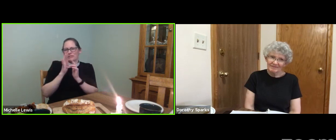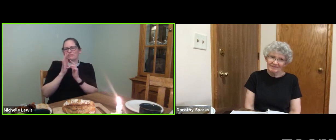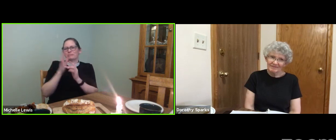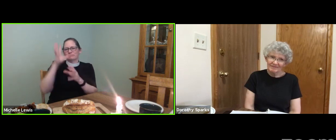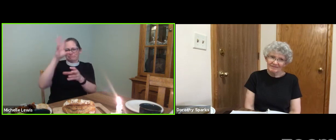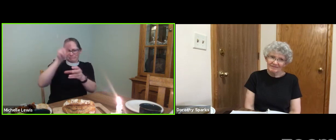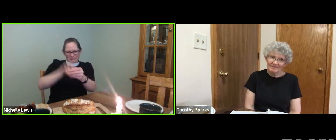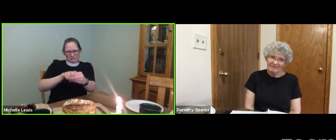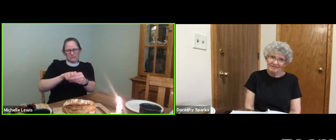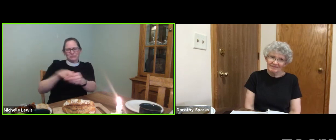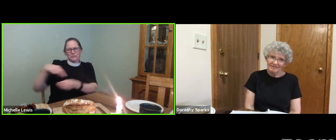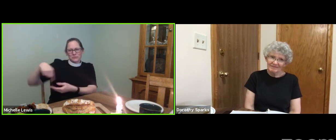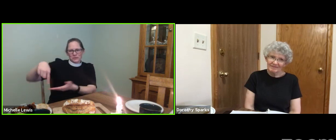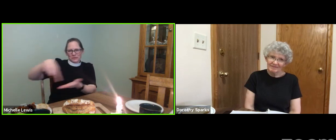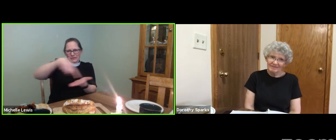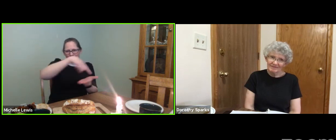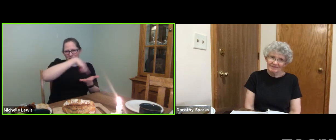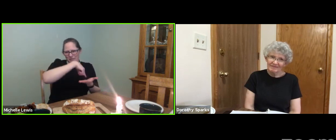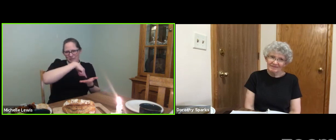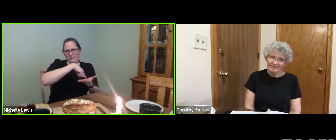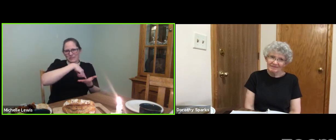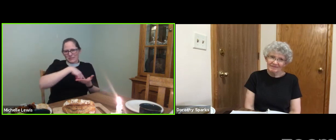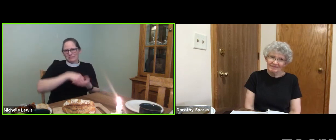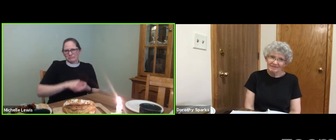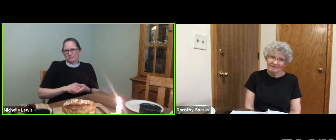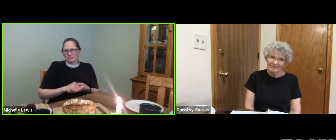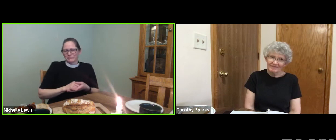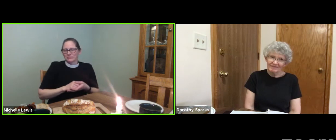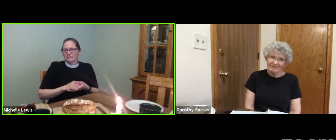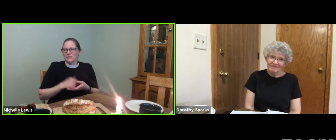And Jesus joined in and ate with us.